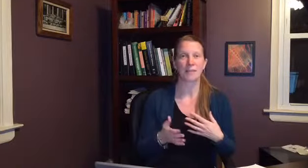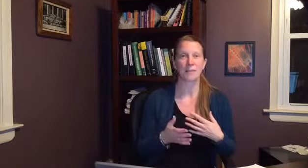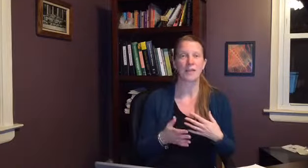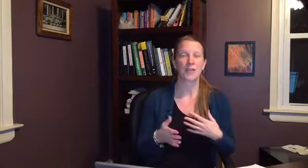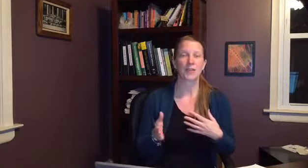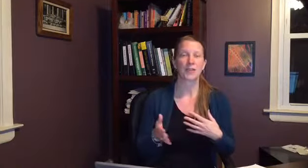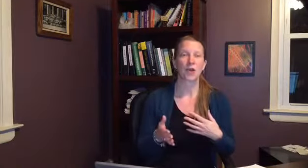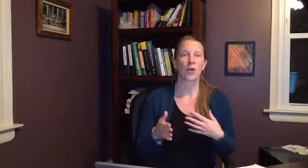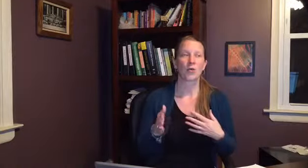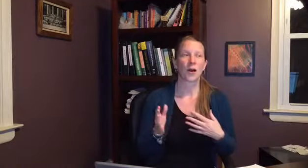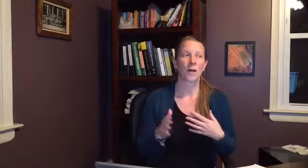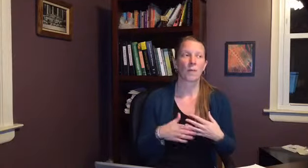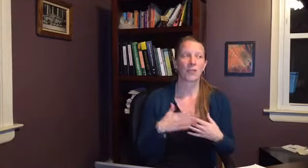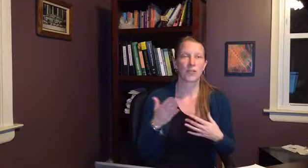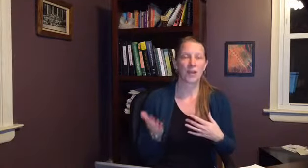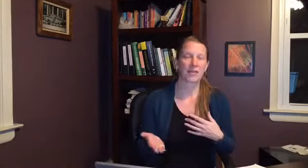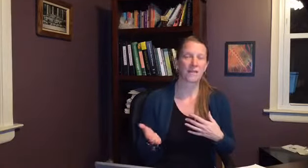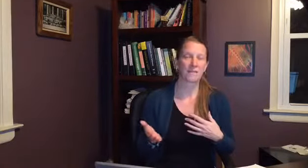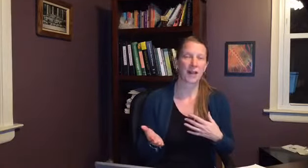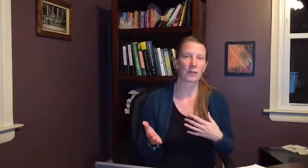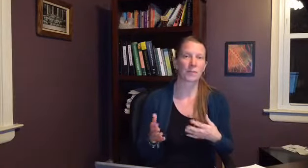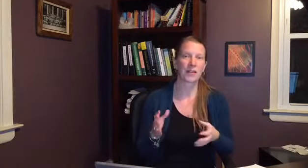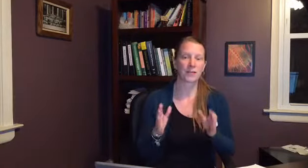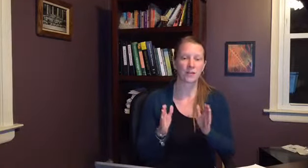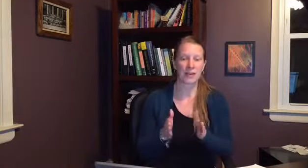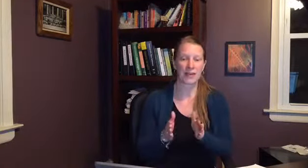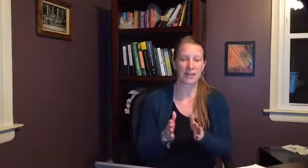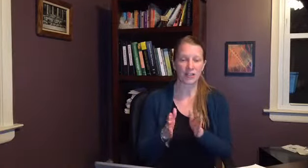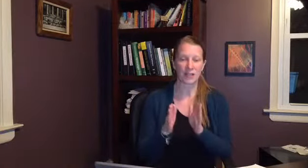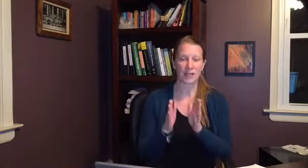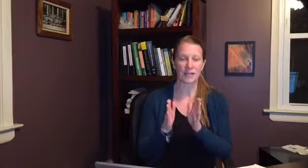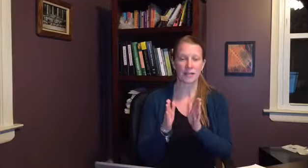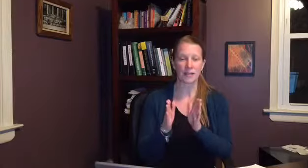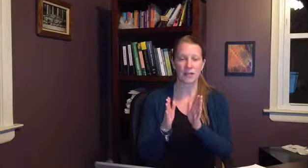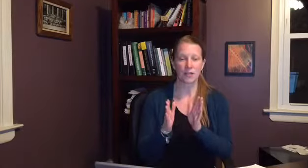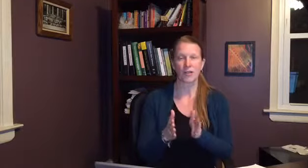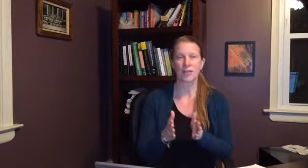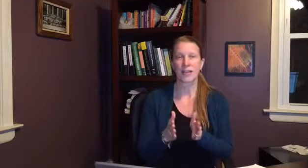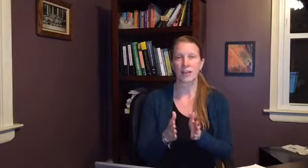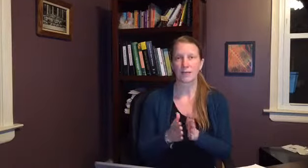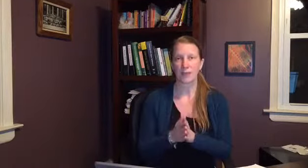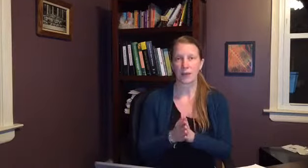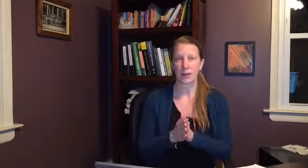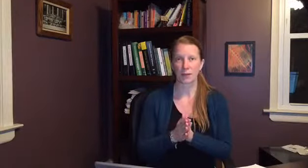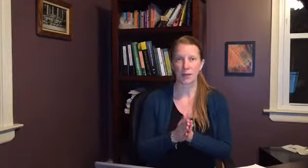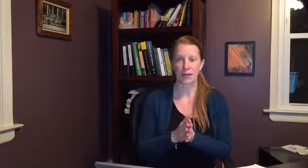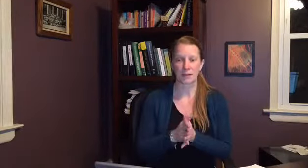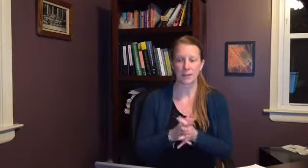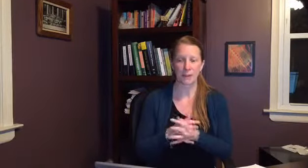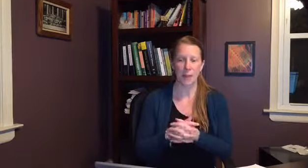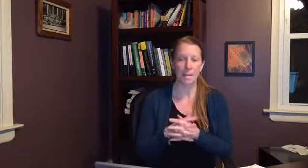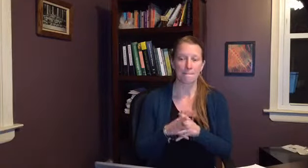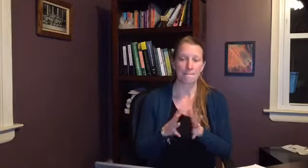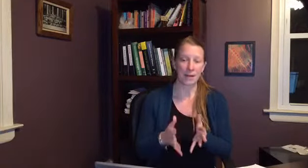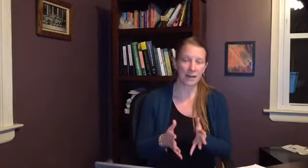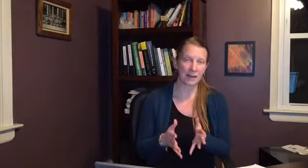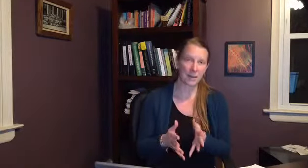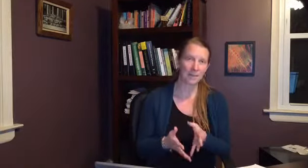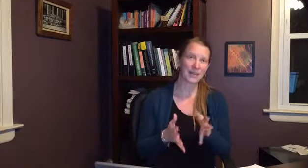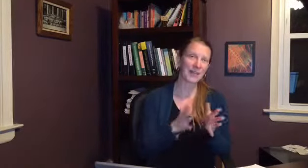them so once you've had that follow-up then your medication is you're just taking it for like three days but then